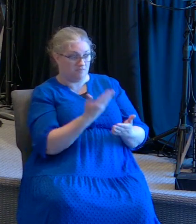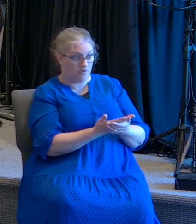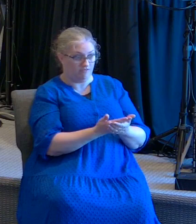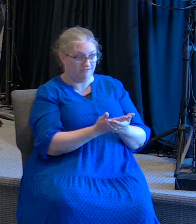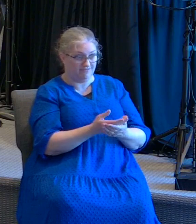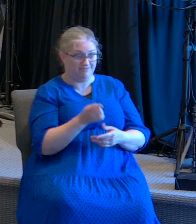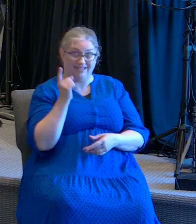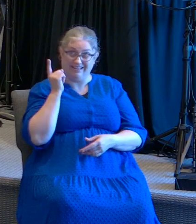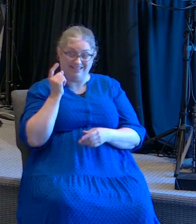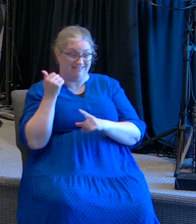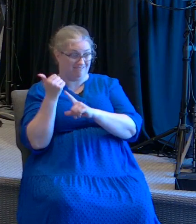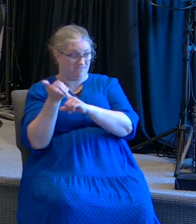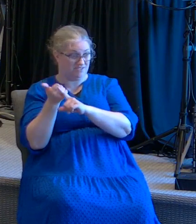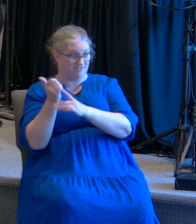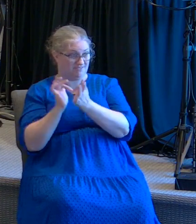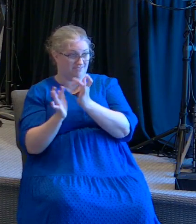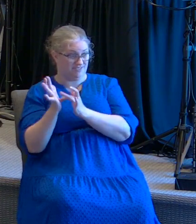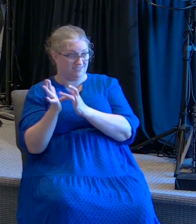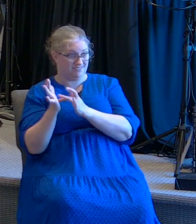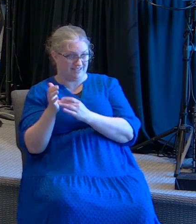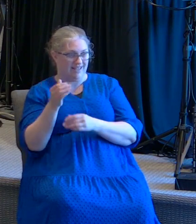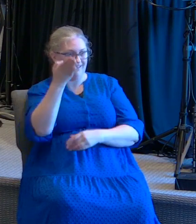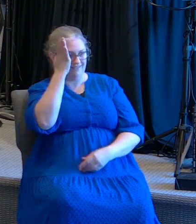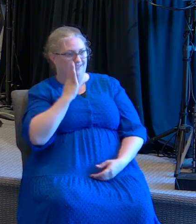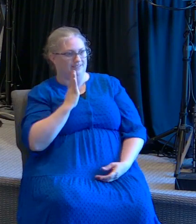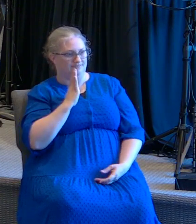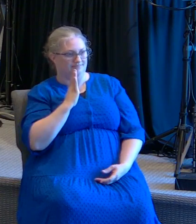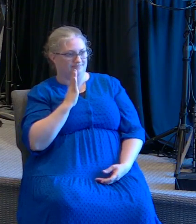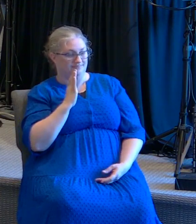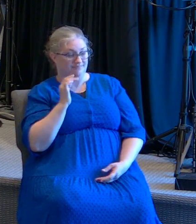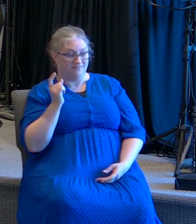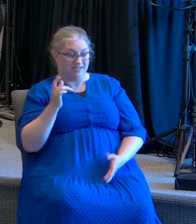Jesus said I want you to know who I am